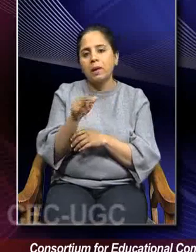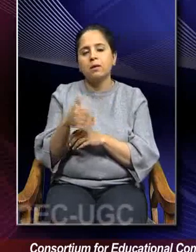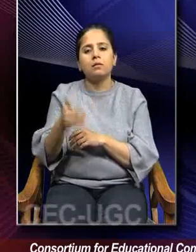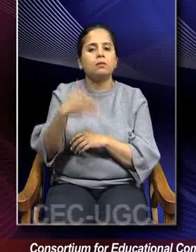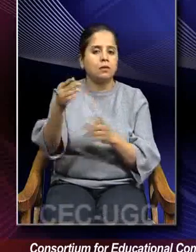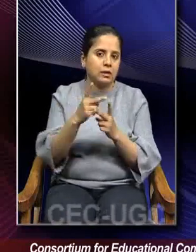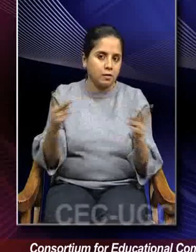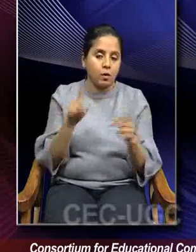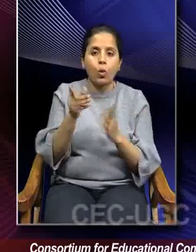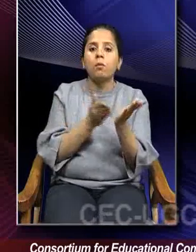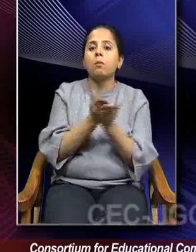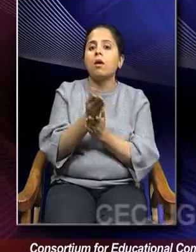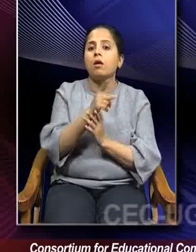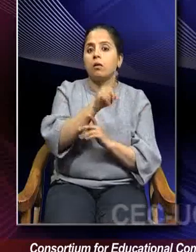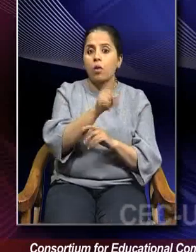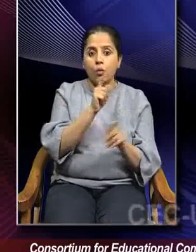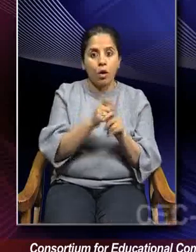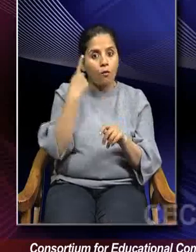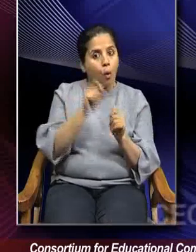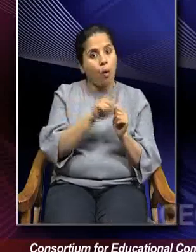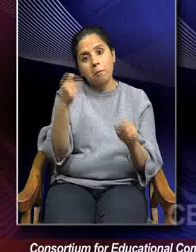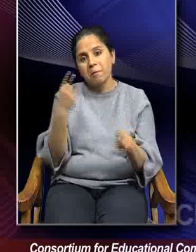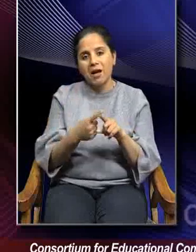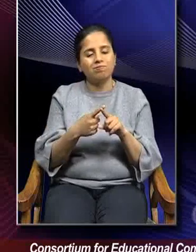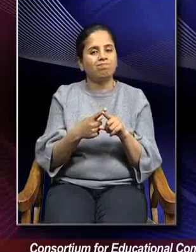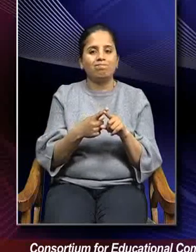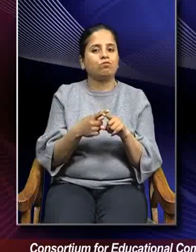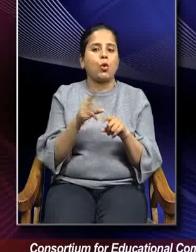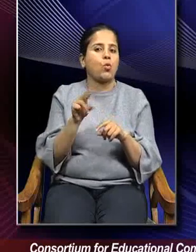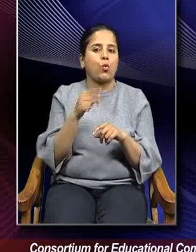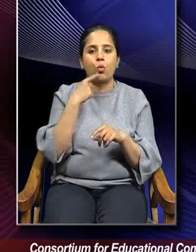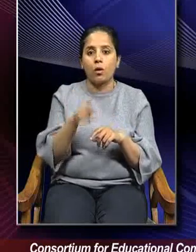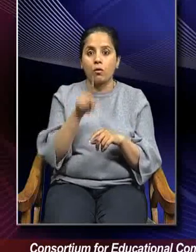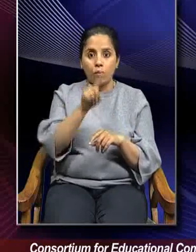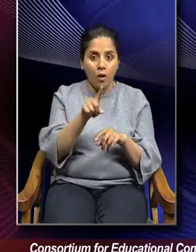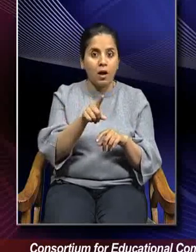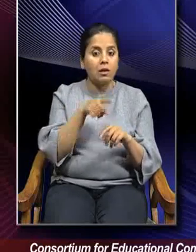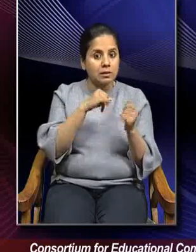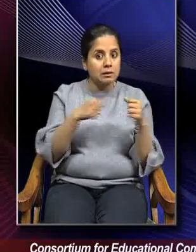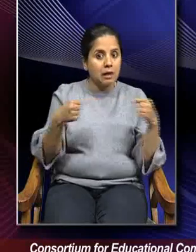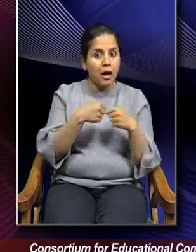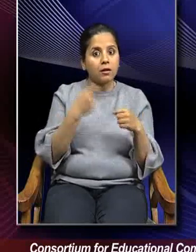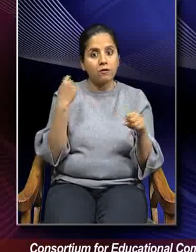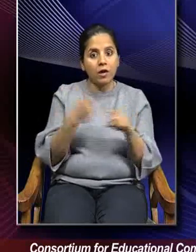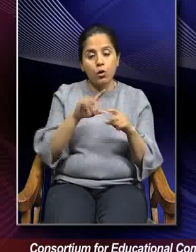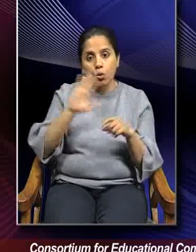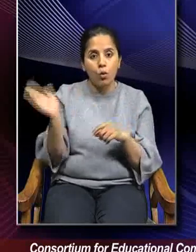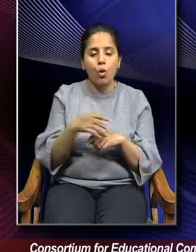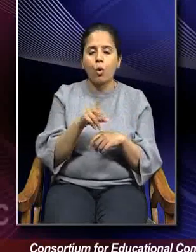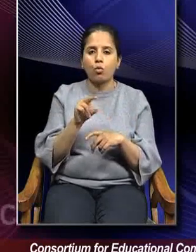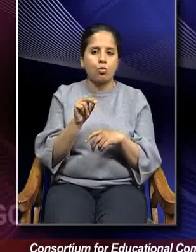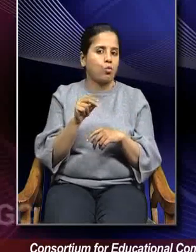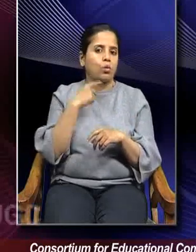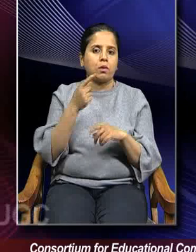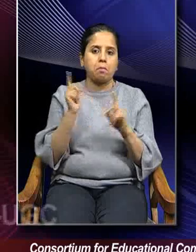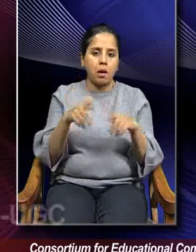The one method cannot work in all situations. You cannot apply the one size fit all approach here. You have to customize your